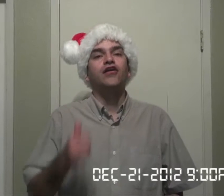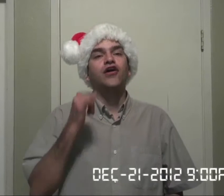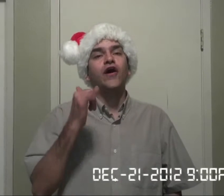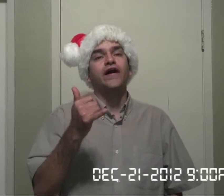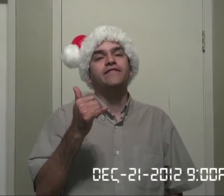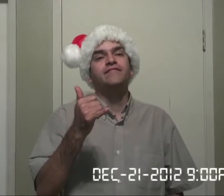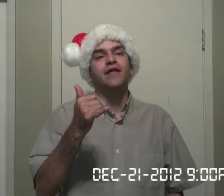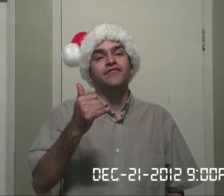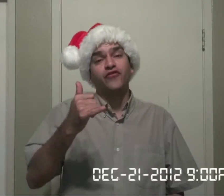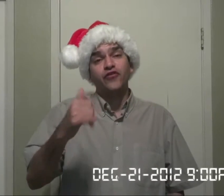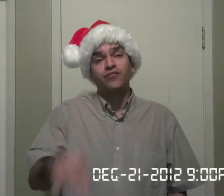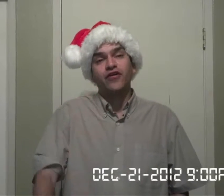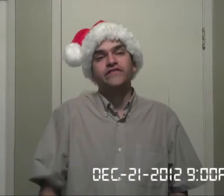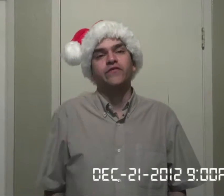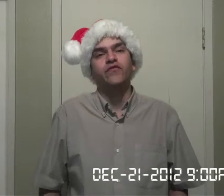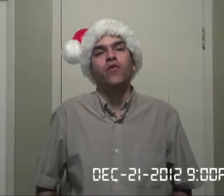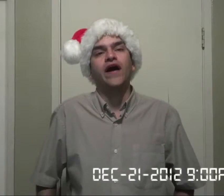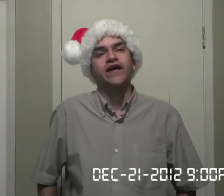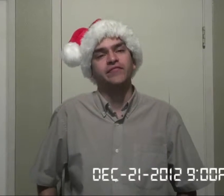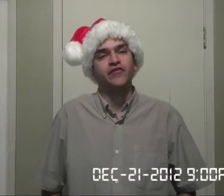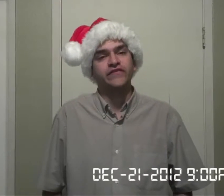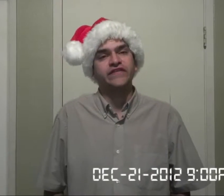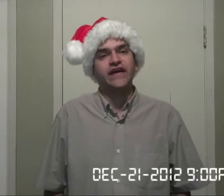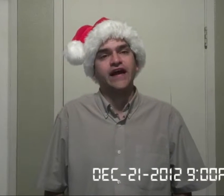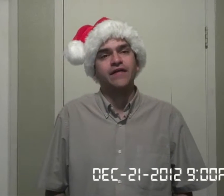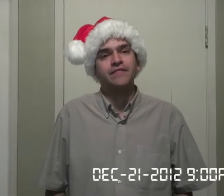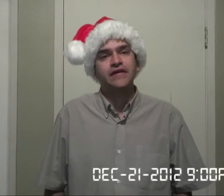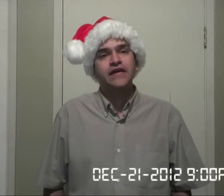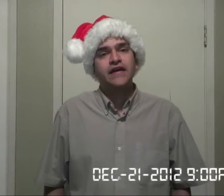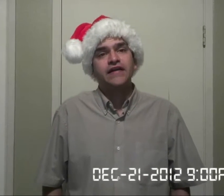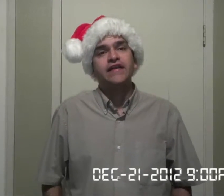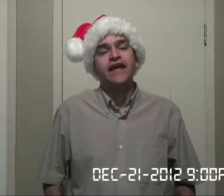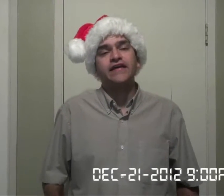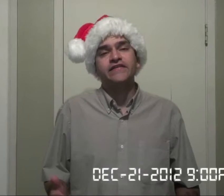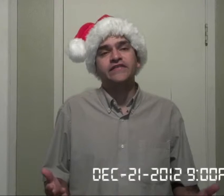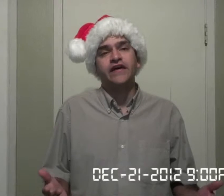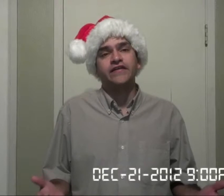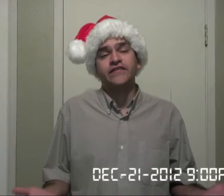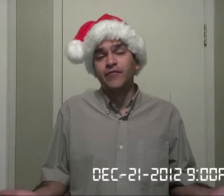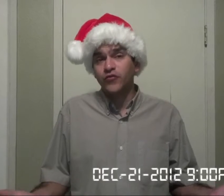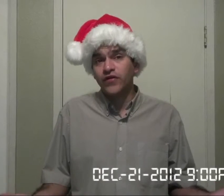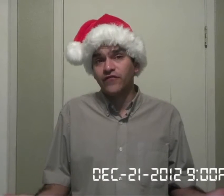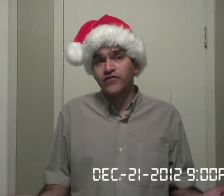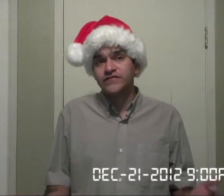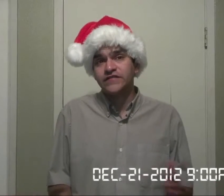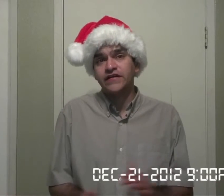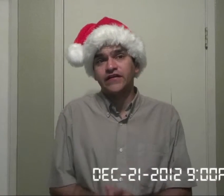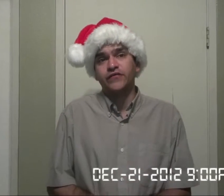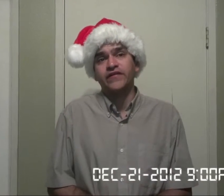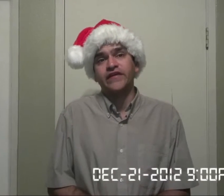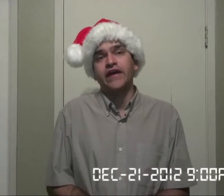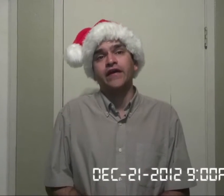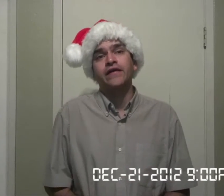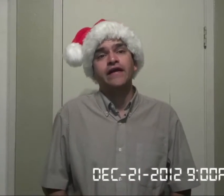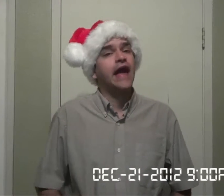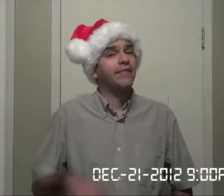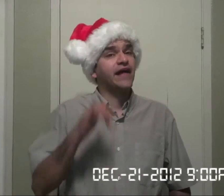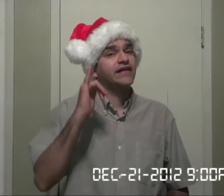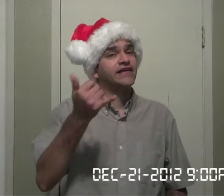Aloha, I'm Antonio Perez with KauaiHypnosis.com. Today is December 21st, I just want say Happy Holidays